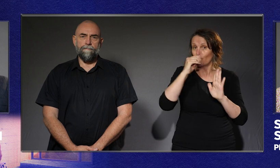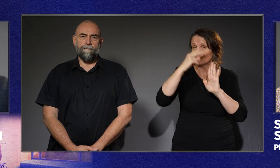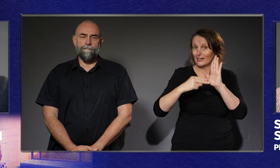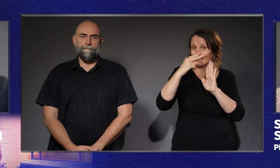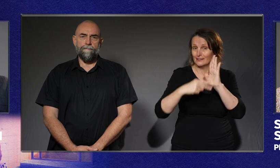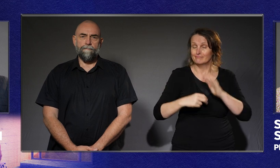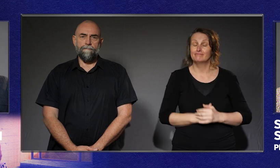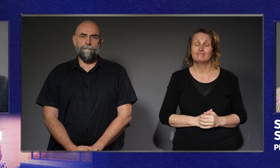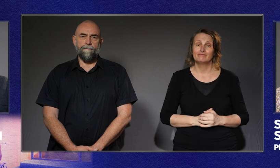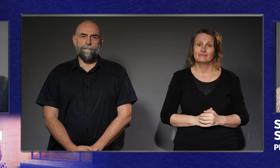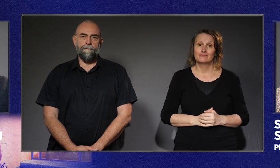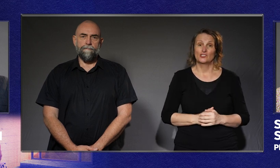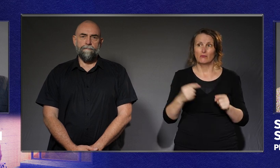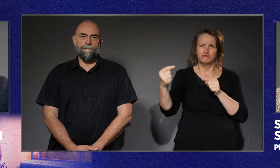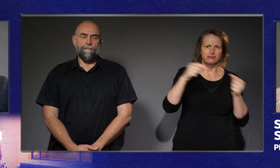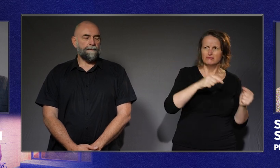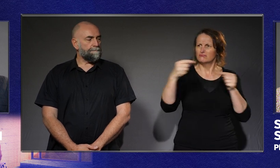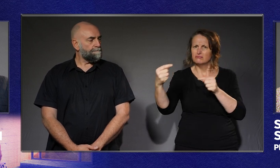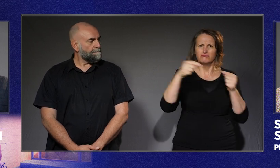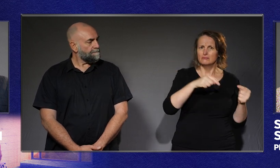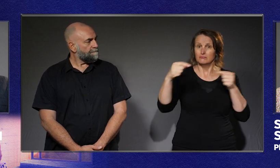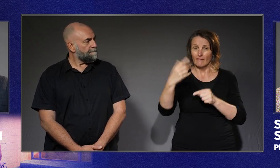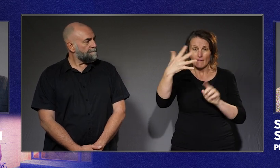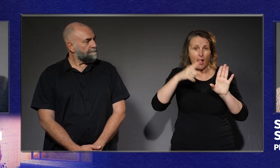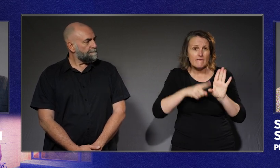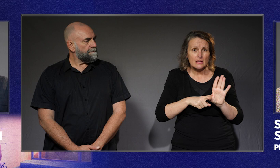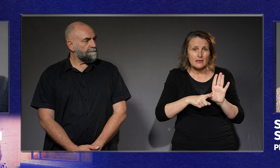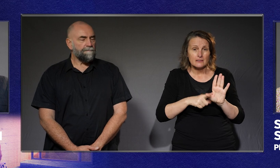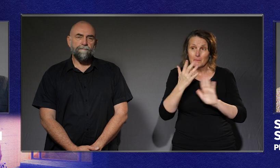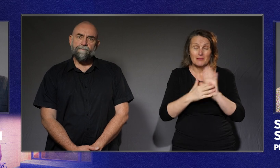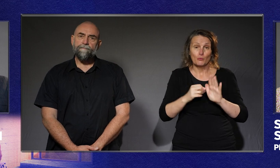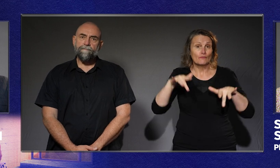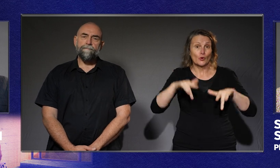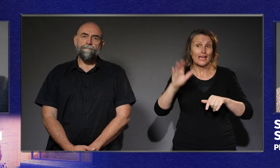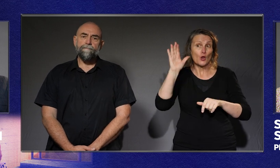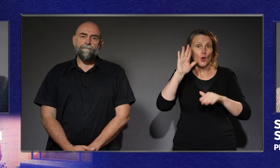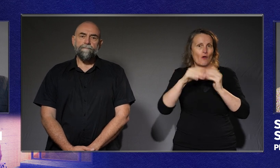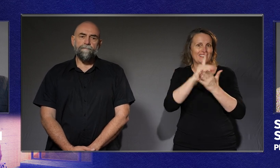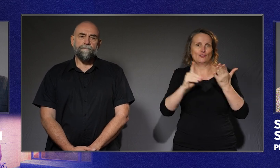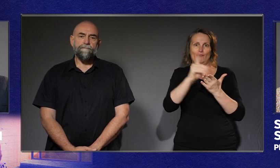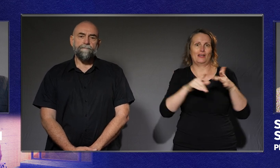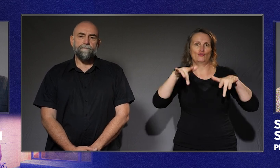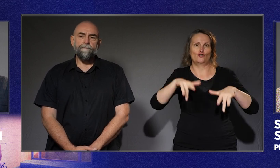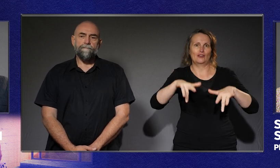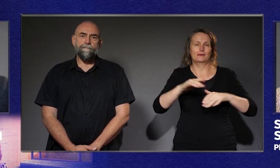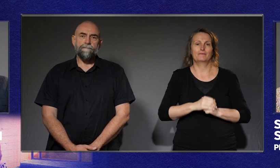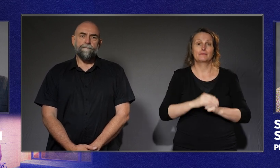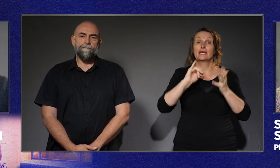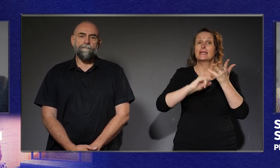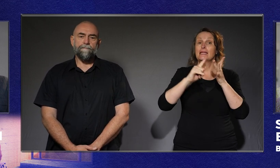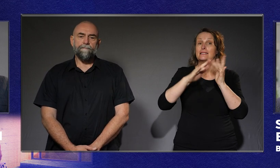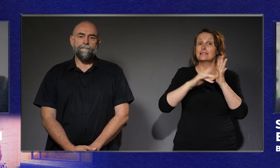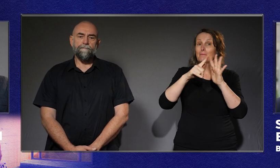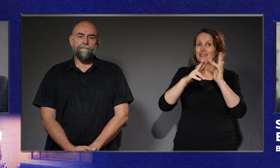of legal battles and this case has not been heard on its merits. Simeon Beckett is a barrister who worked on the case.